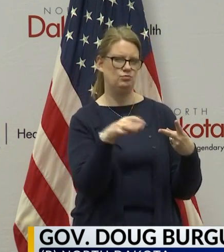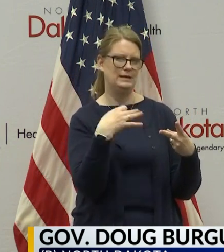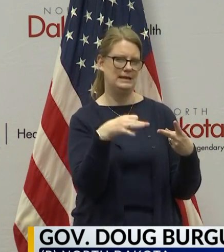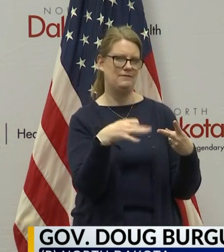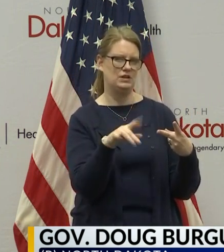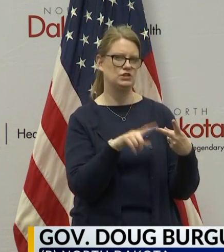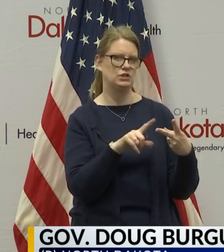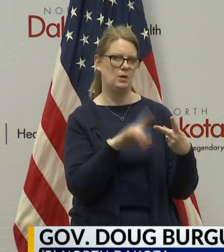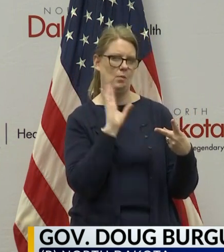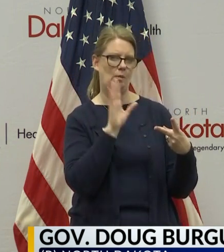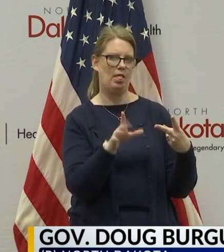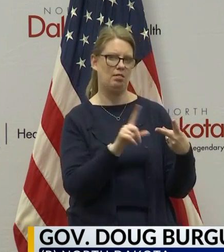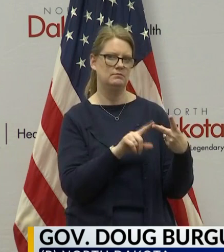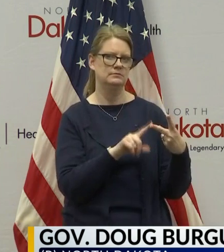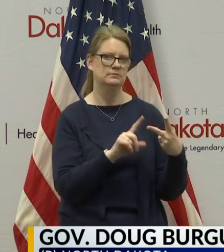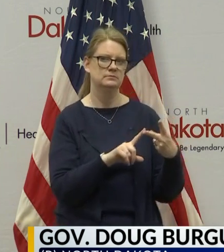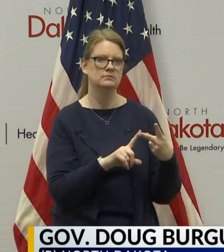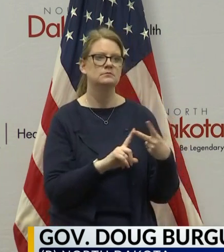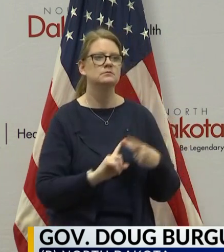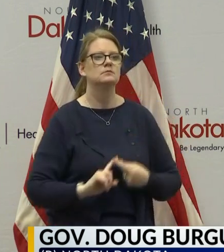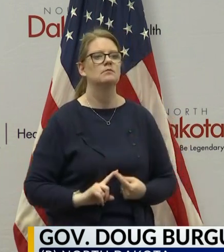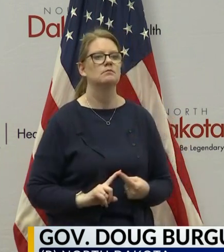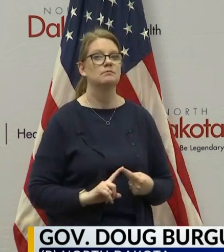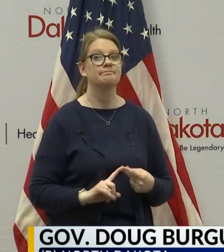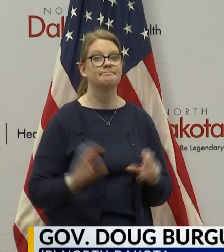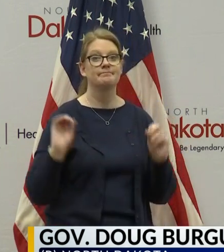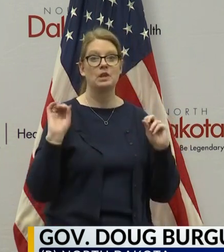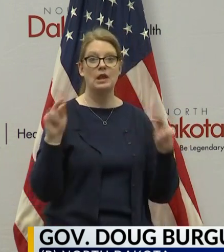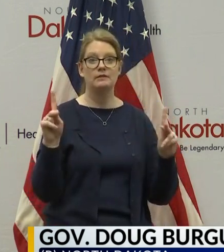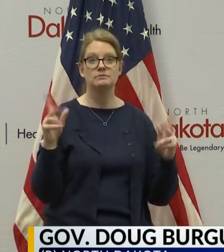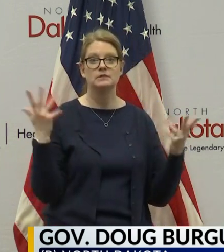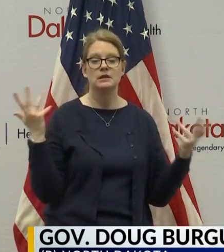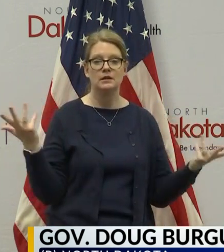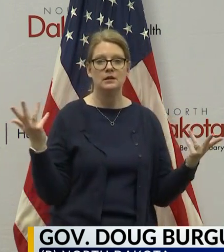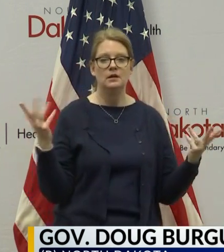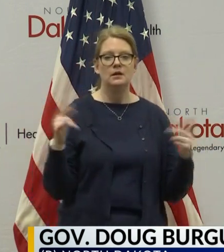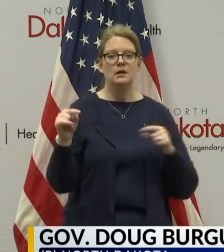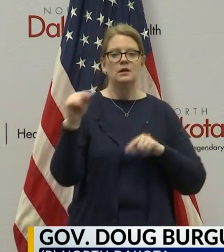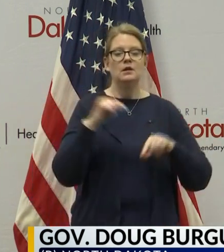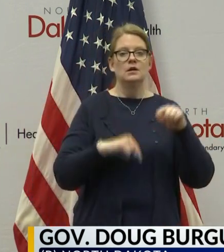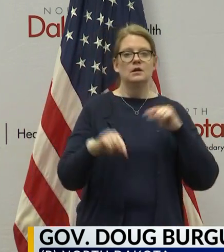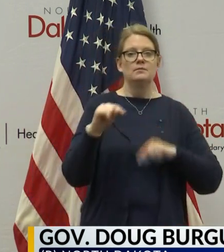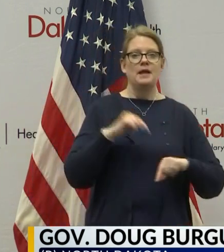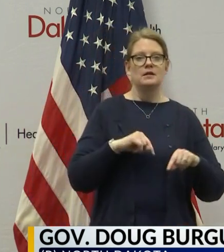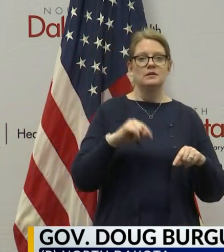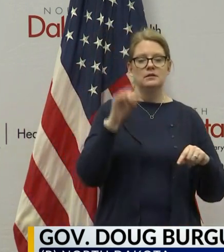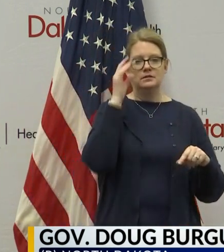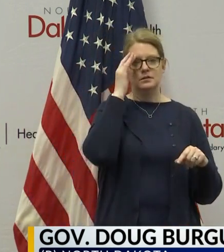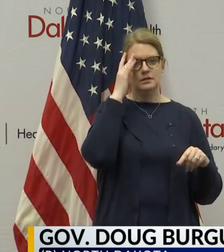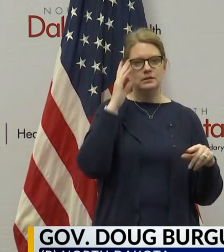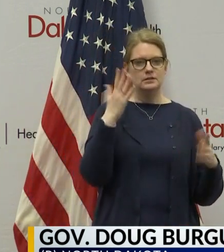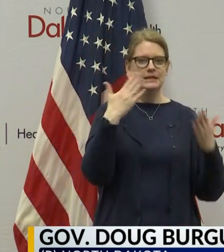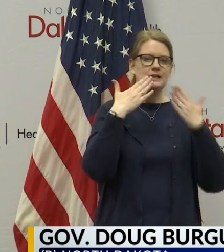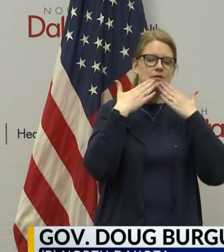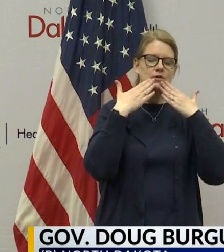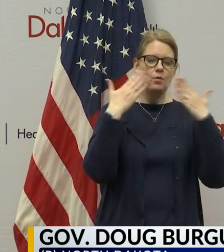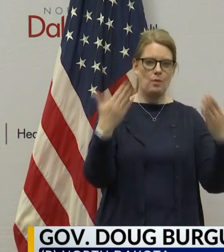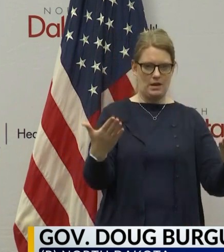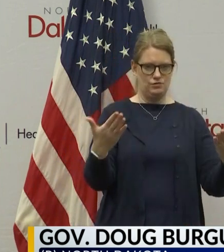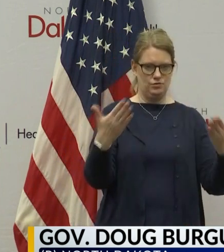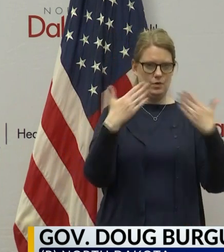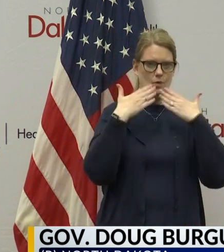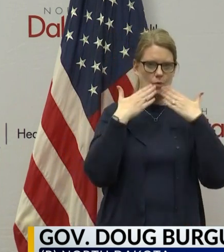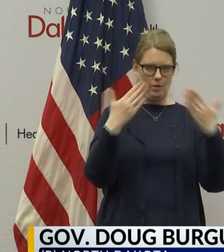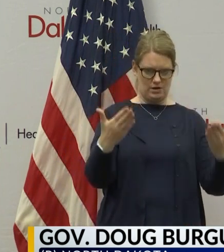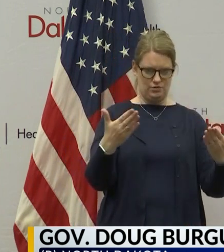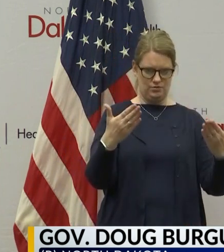a definition out there of what that means in our order. Okay. Uh, with that, I want to go back, uh, to again, uh, gratitude this time to,